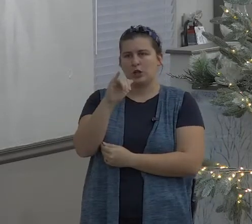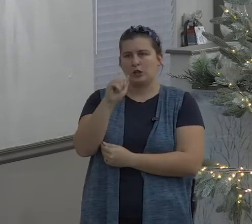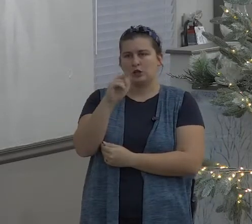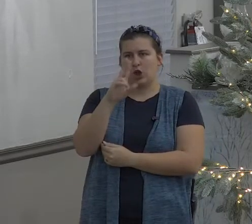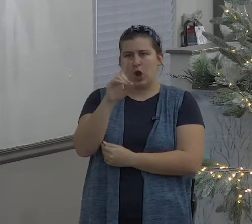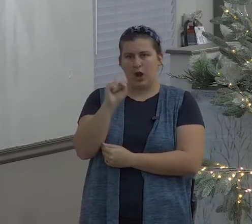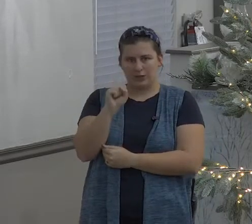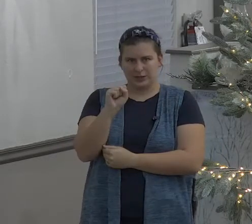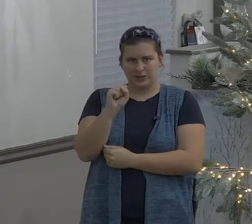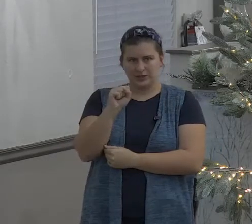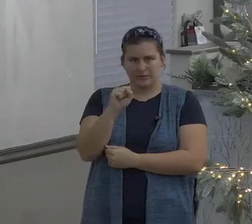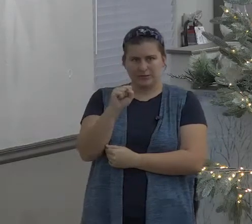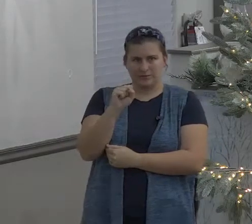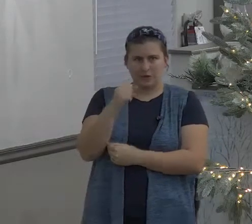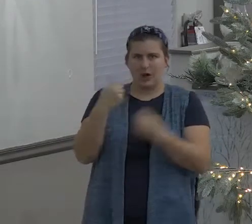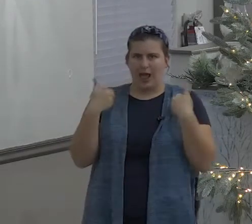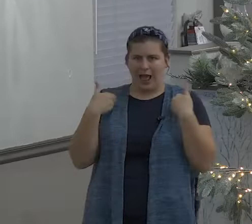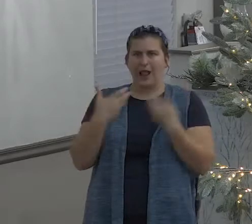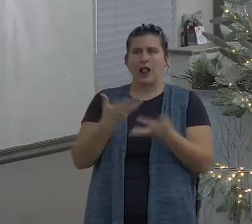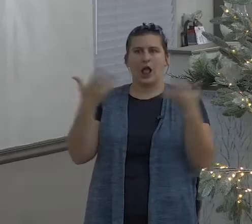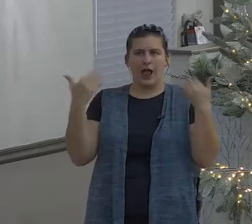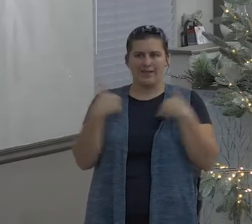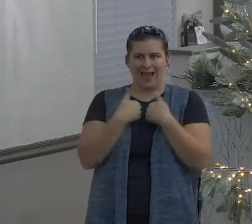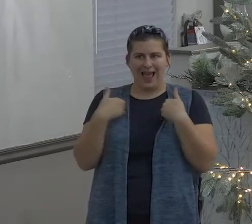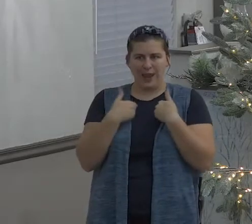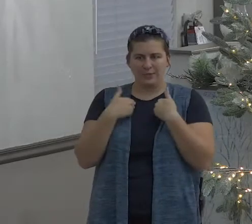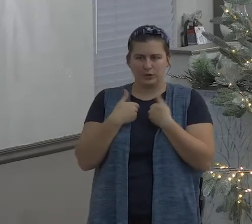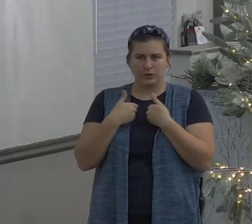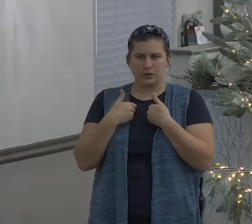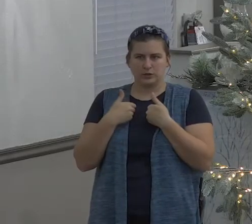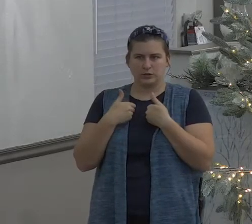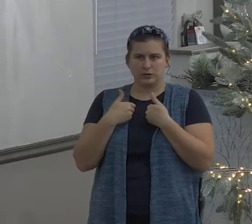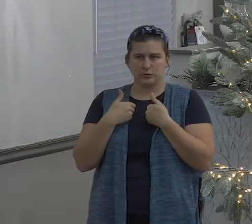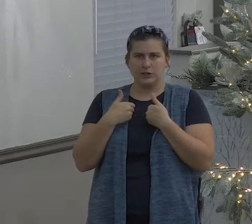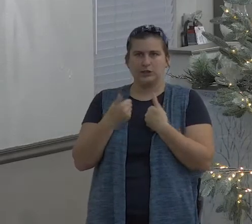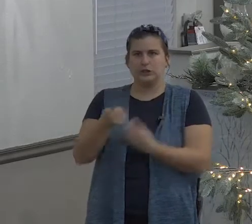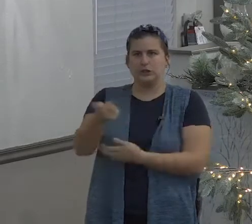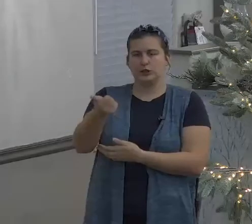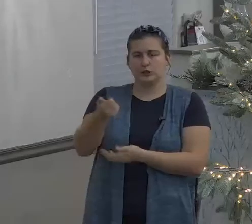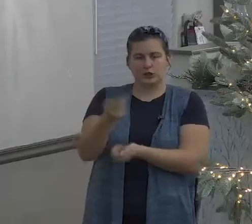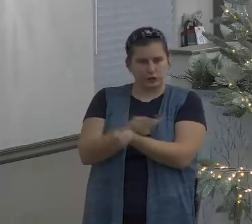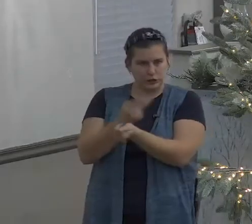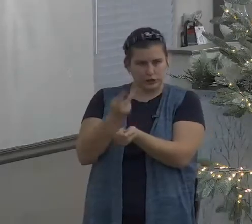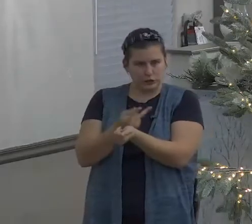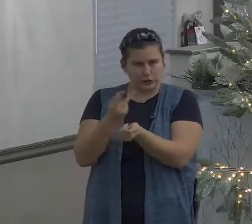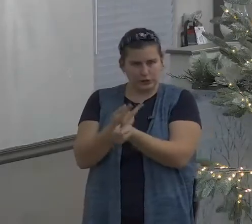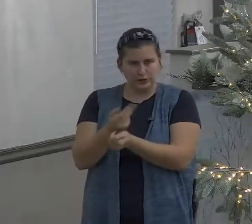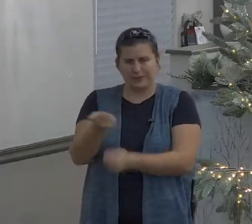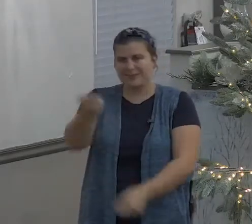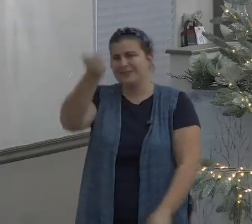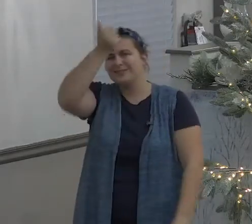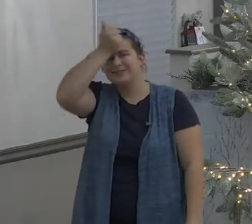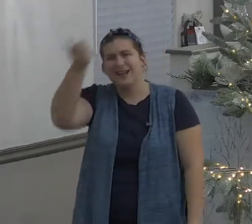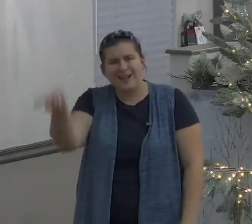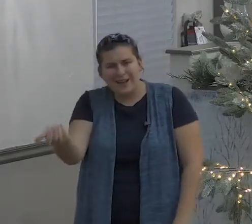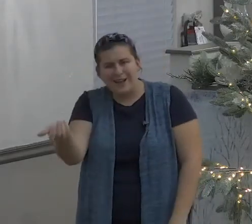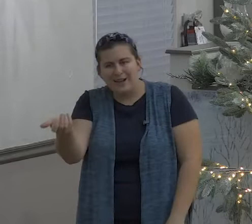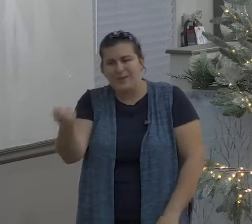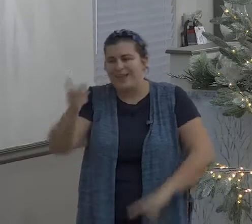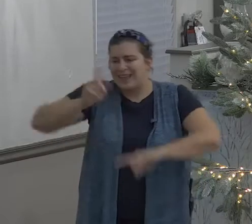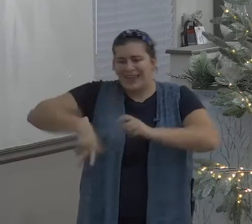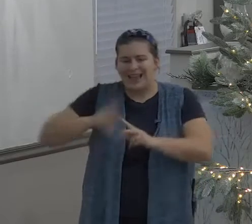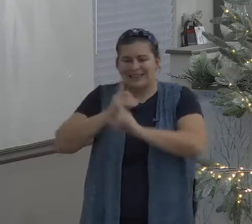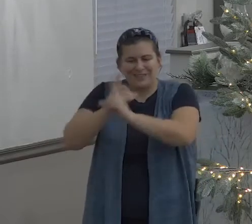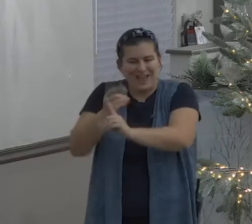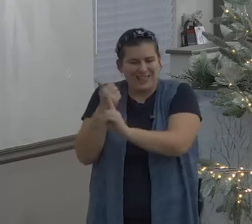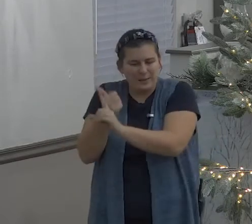I'm from Montana originally we lived next to the stockyards and all kinds of animals